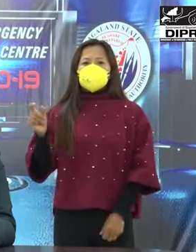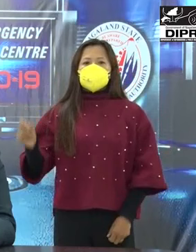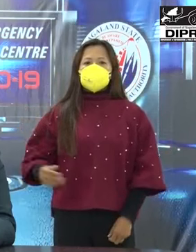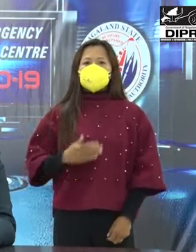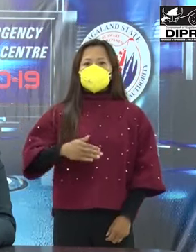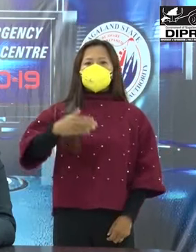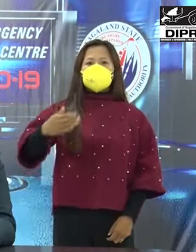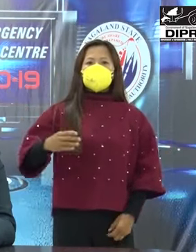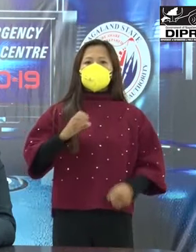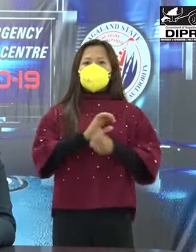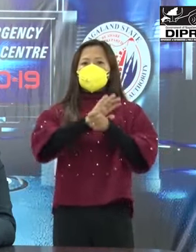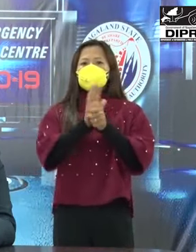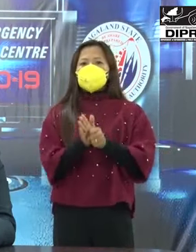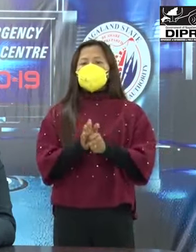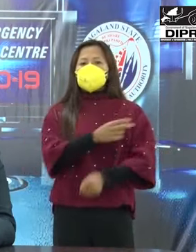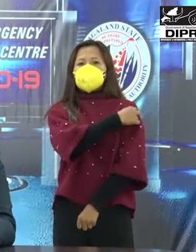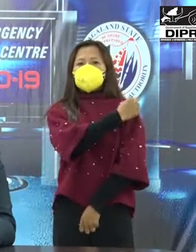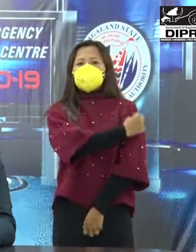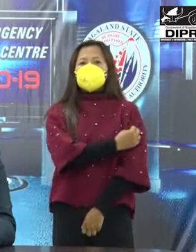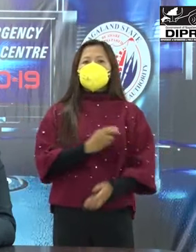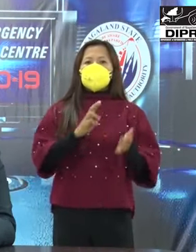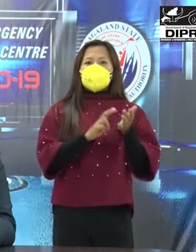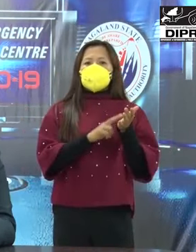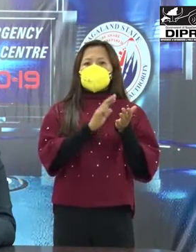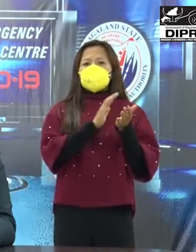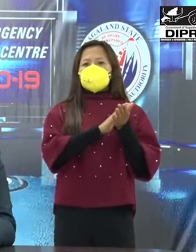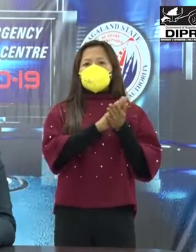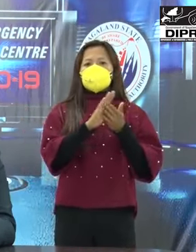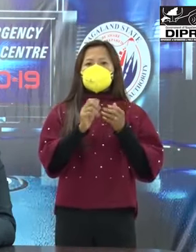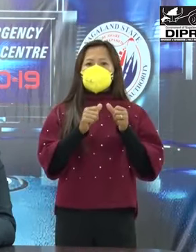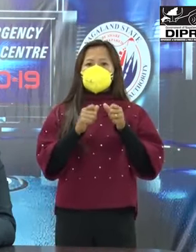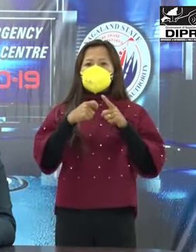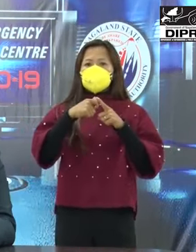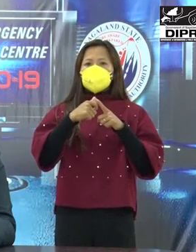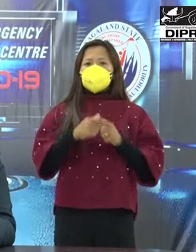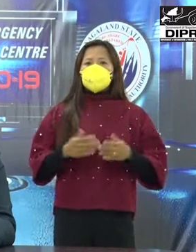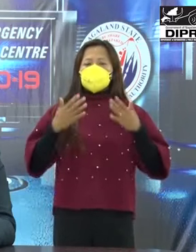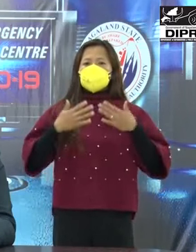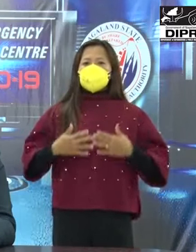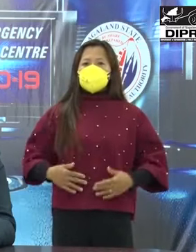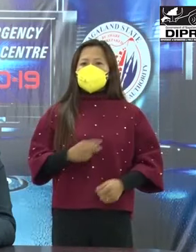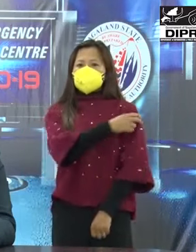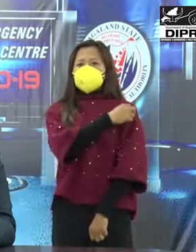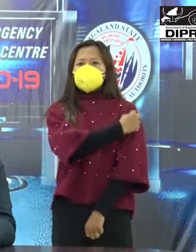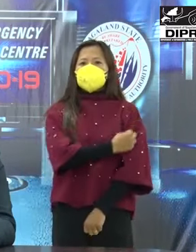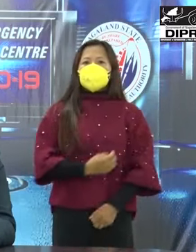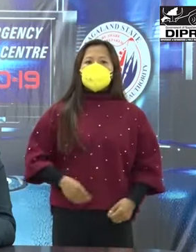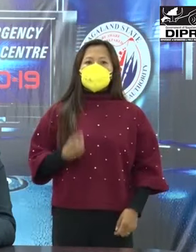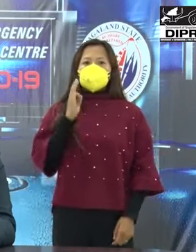NHK for hospitalization and will be empaneled under AB-PMGAY